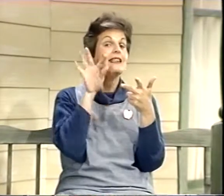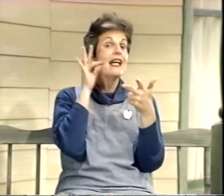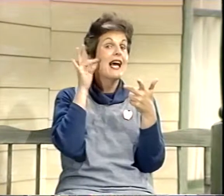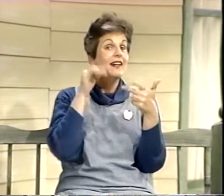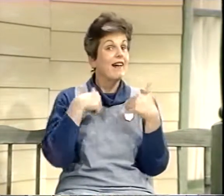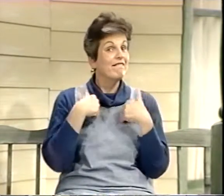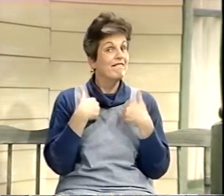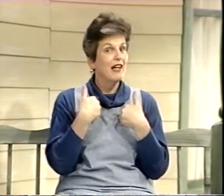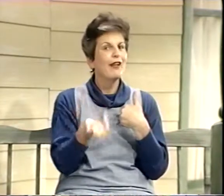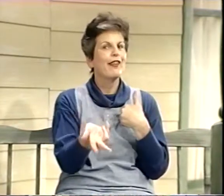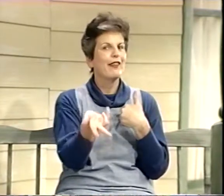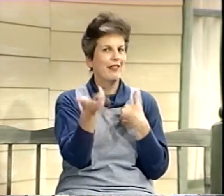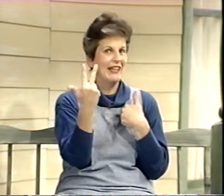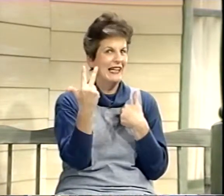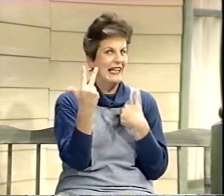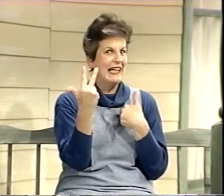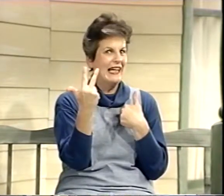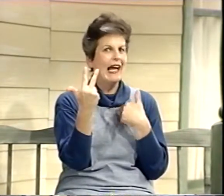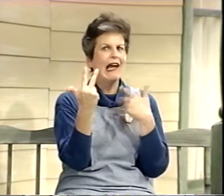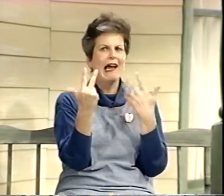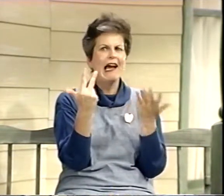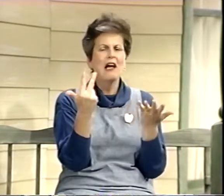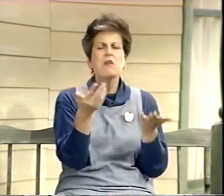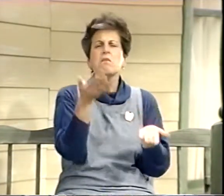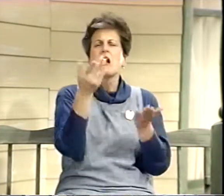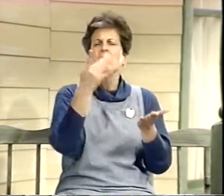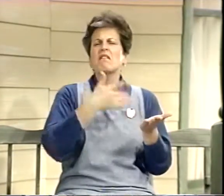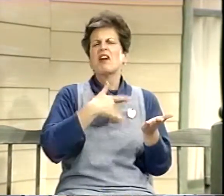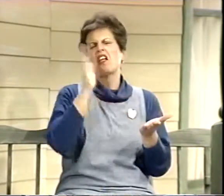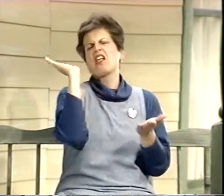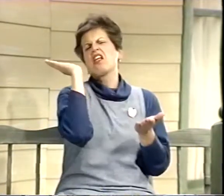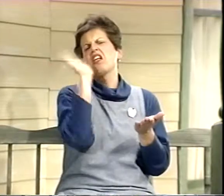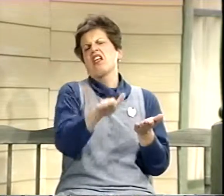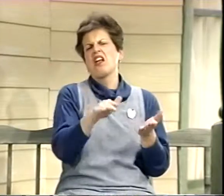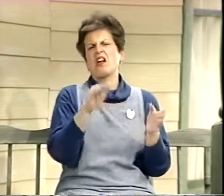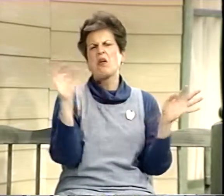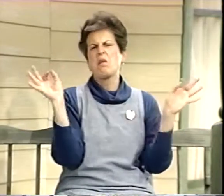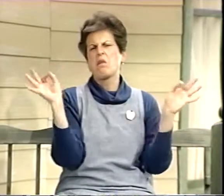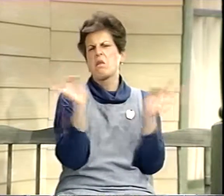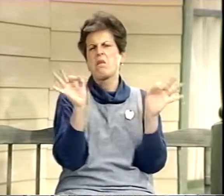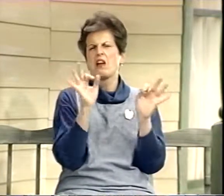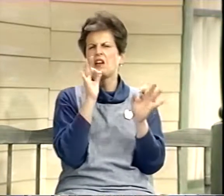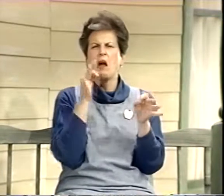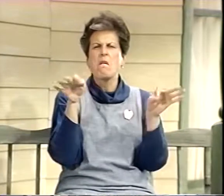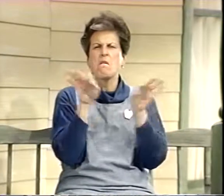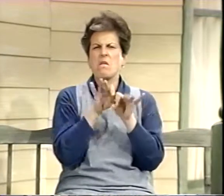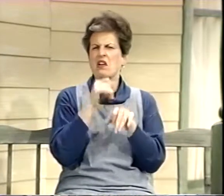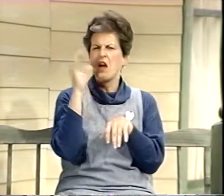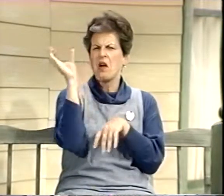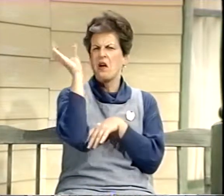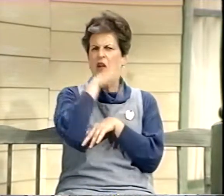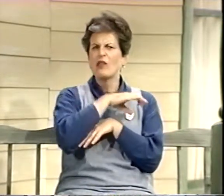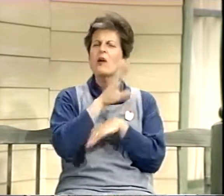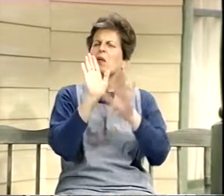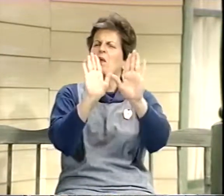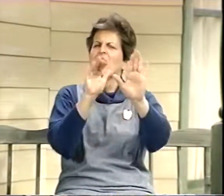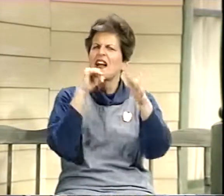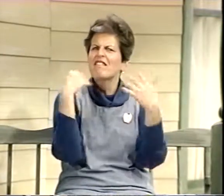I have three cats. Well, maybe you feel like that's nothing. It's not important or strange.